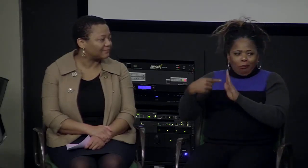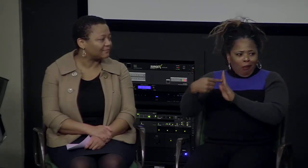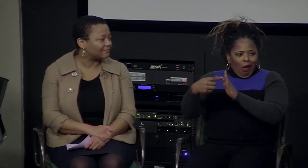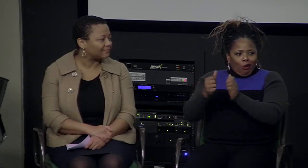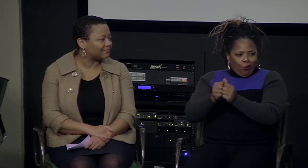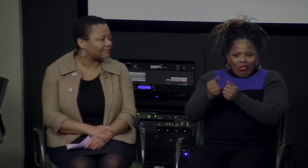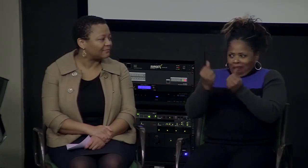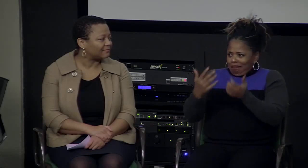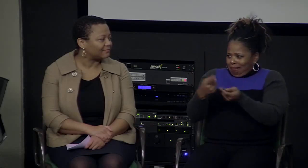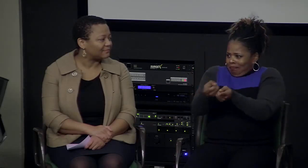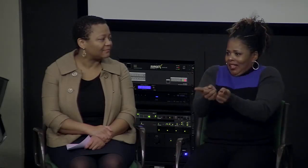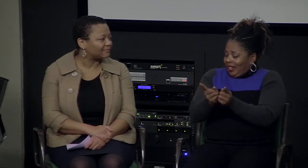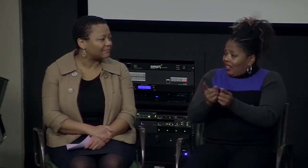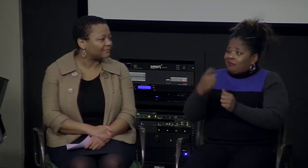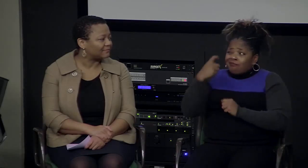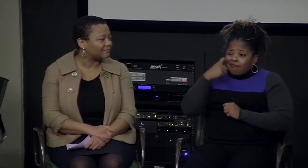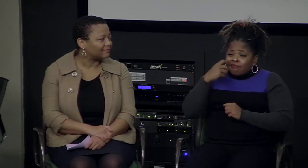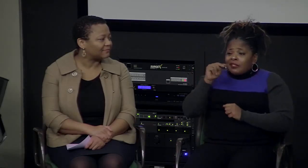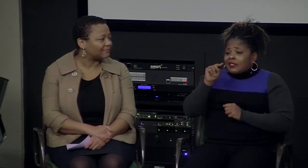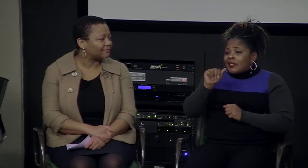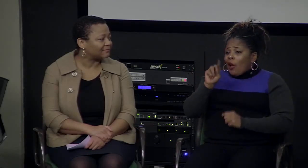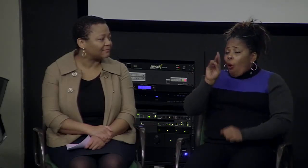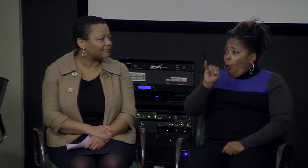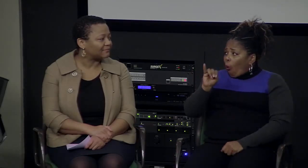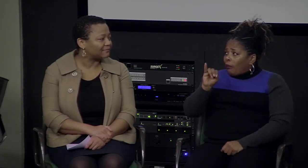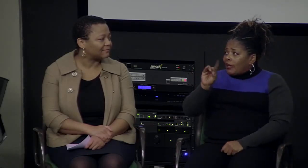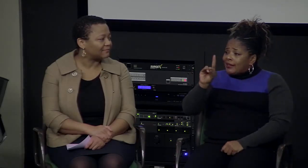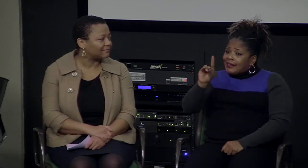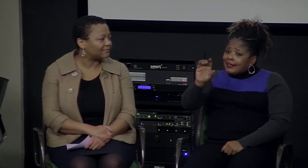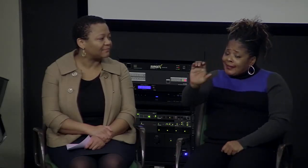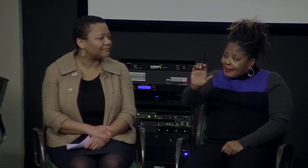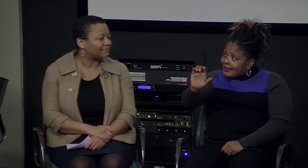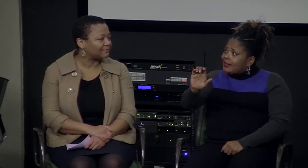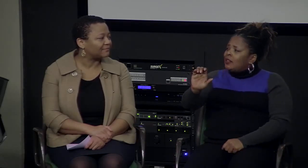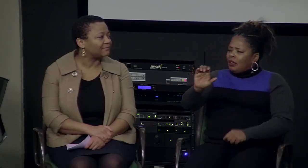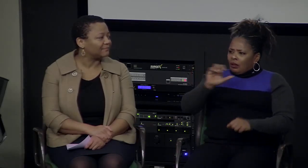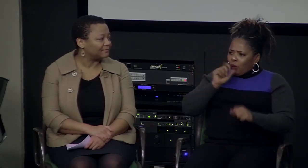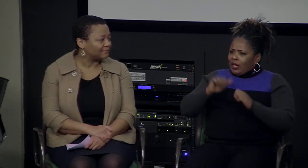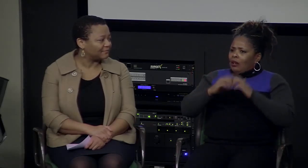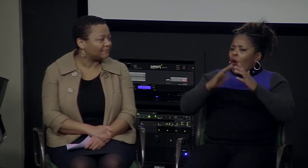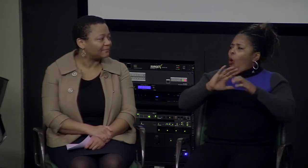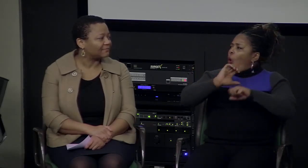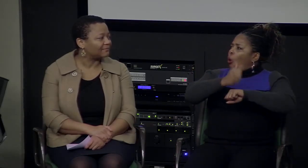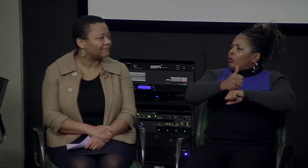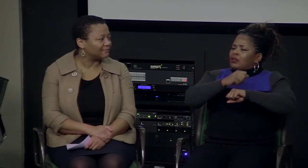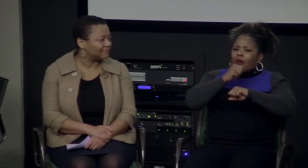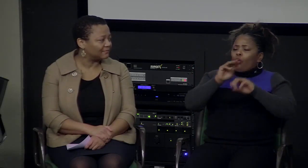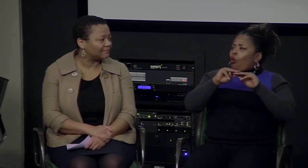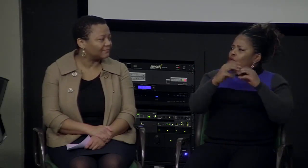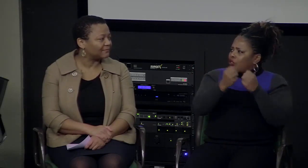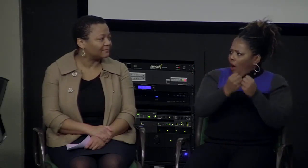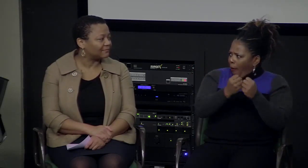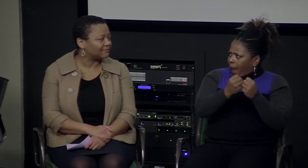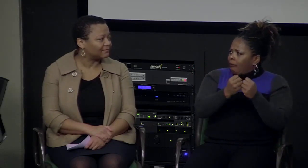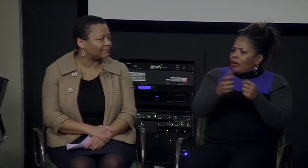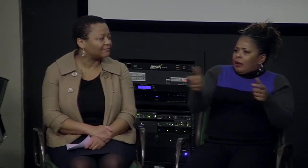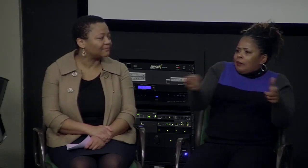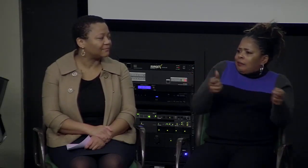you know, have shared this and now we're moving on and sharing our model with others. Naomi of D.C. has hosted